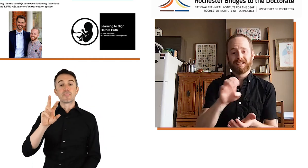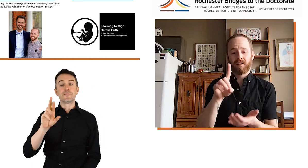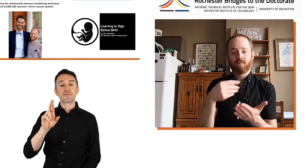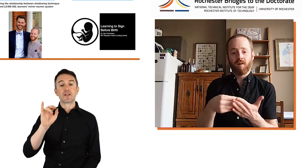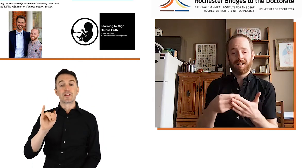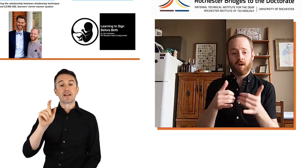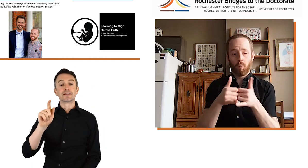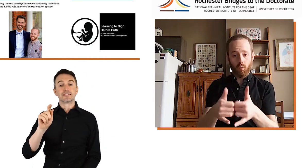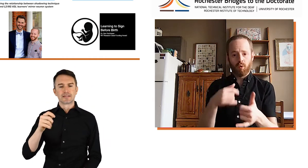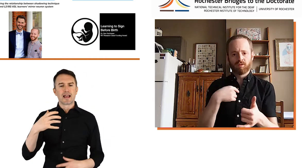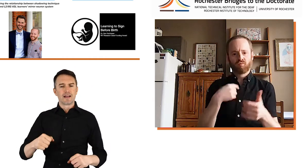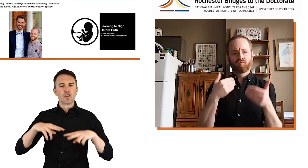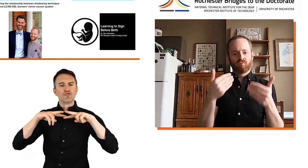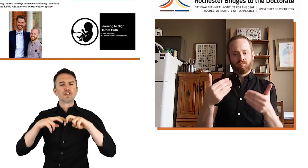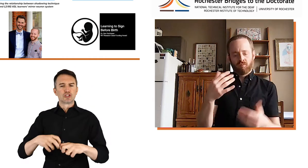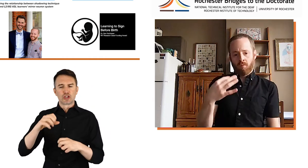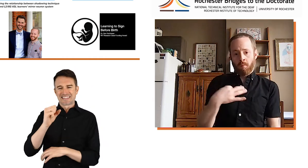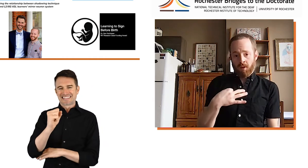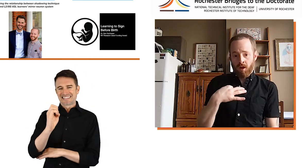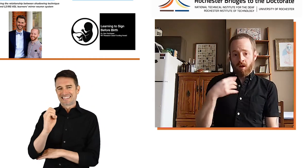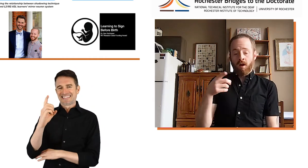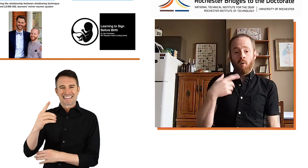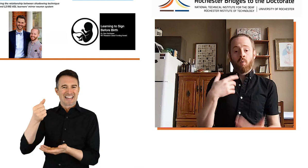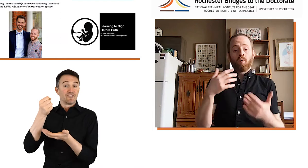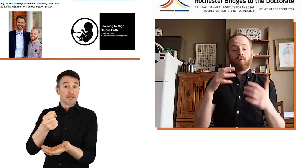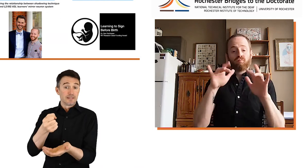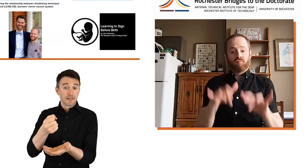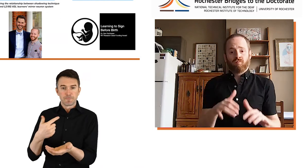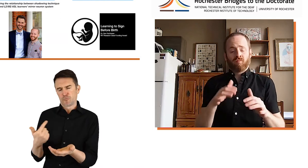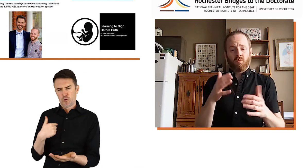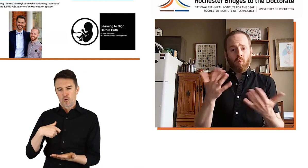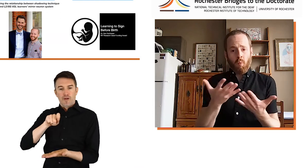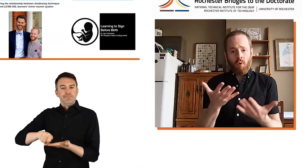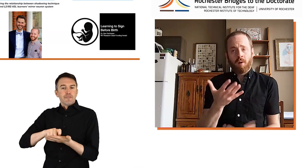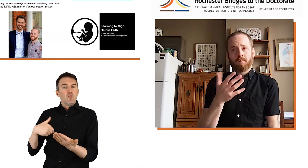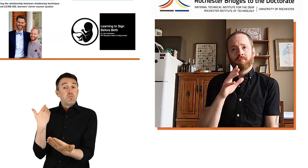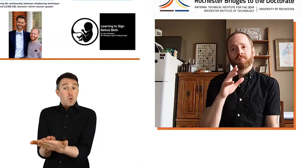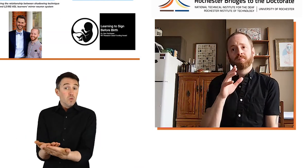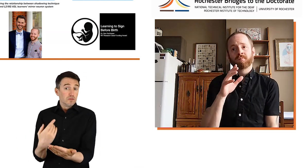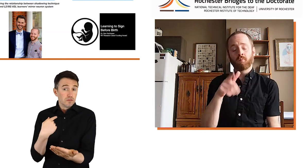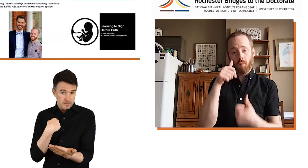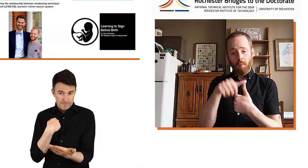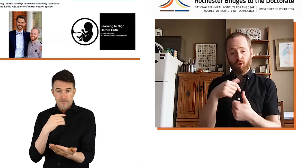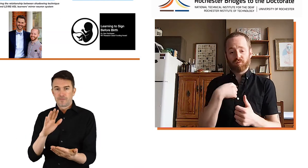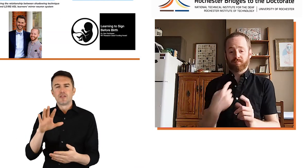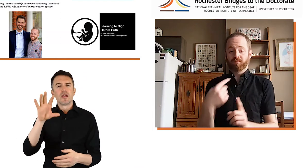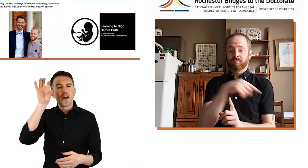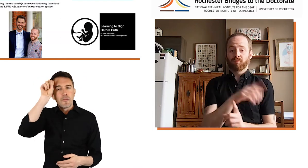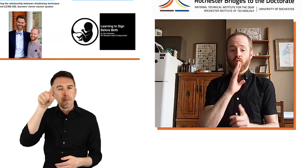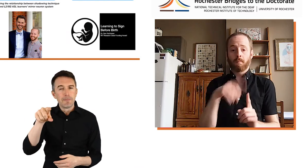And then the RIT Research Seed Funding Award, I applied for that. And in my proposal,